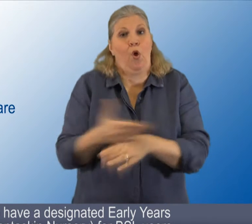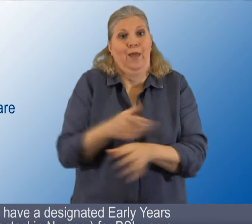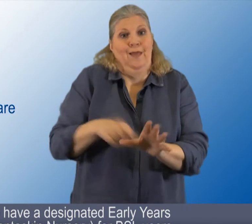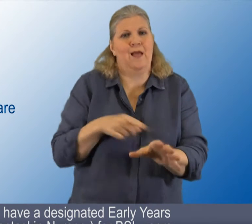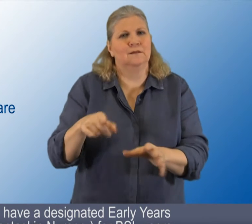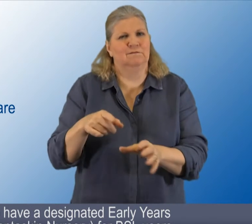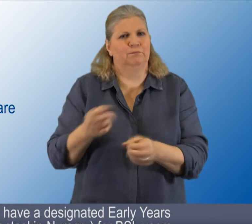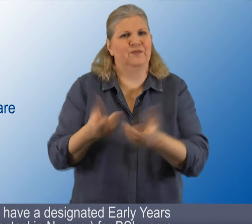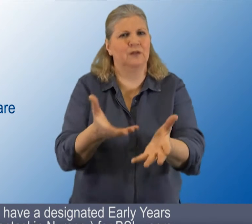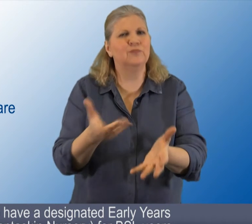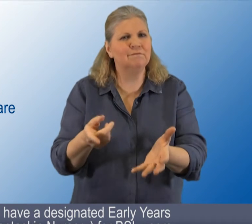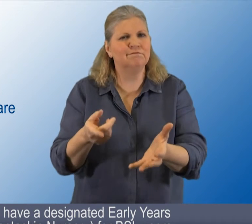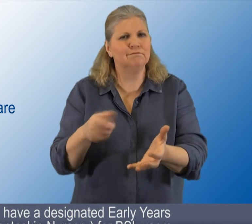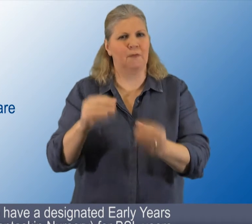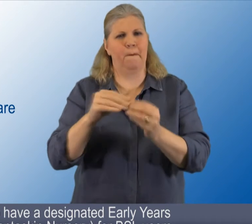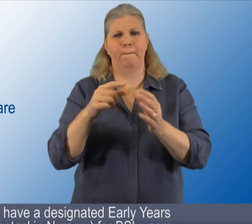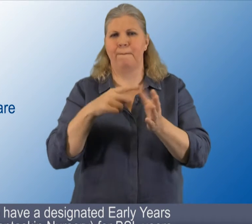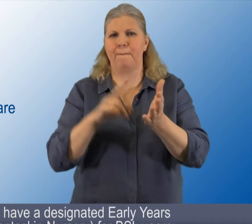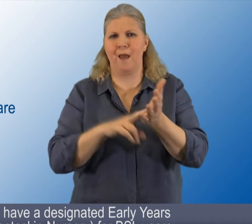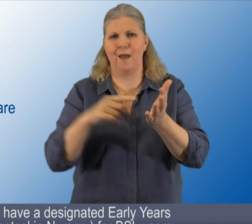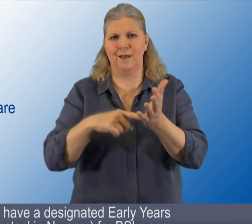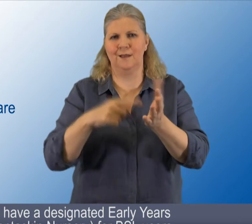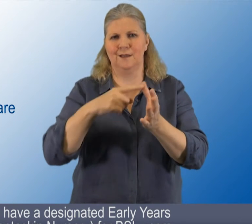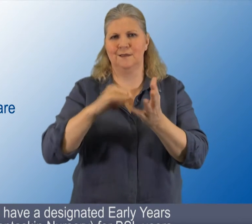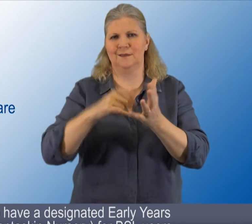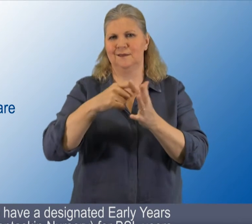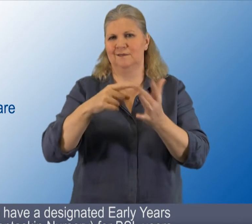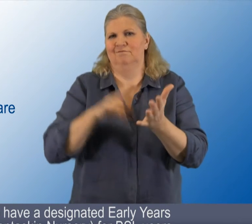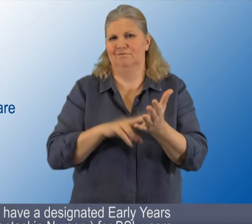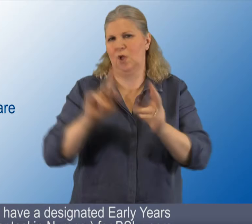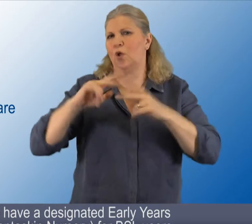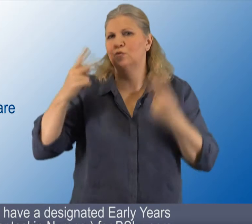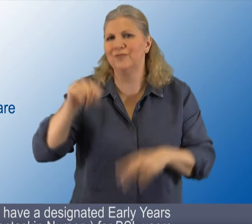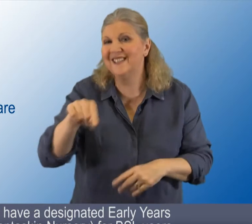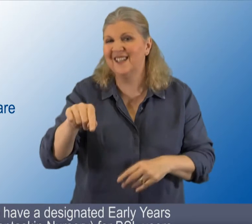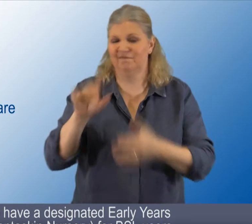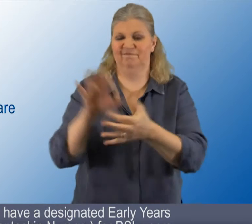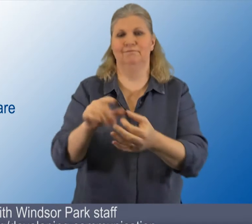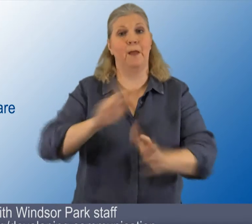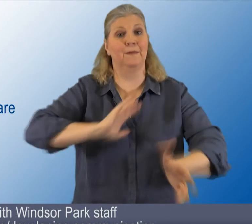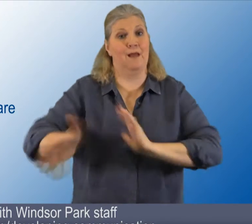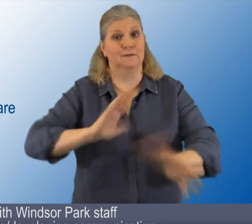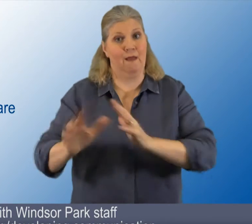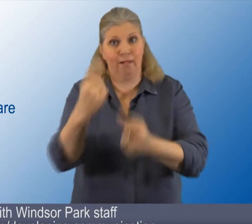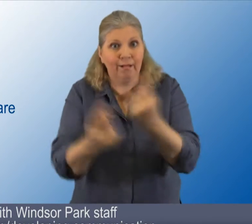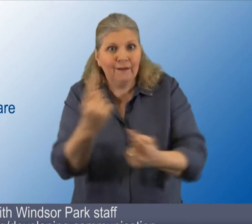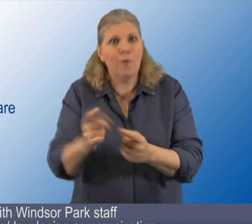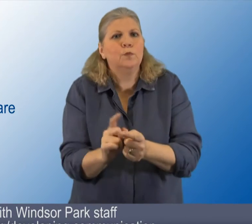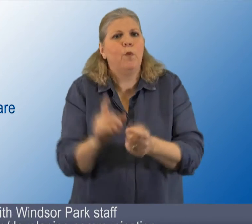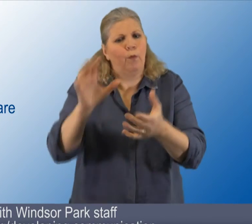Continue to have a designated Early-Years provision, Ban Task and Nursery, for BSL users, with Windsor